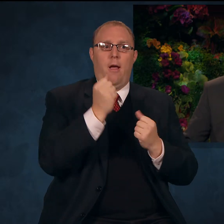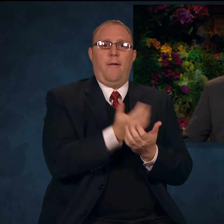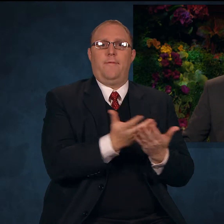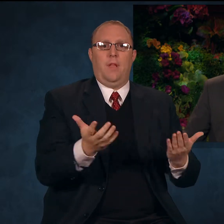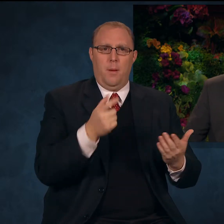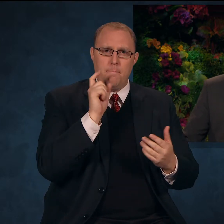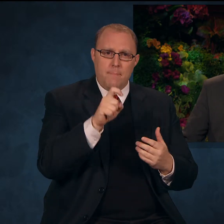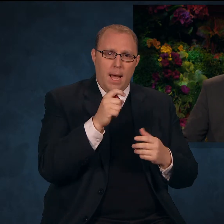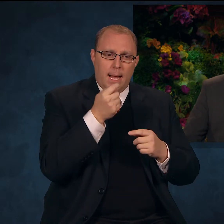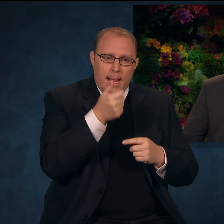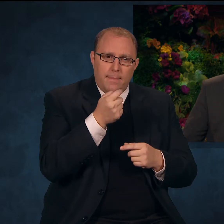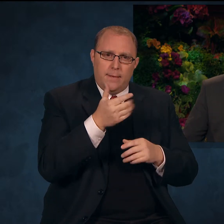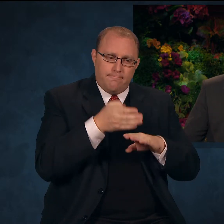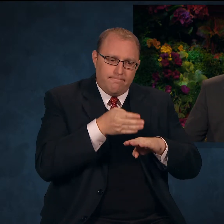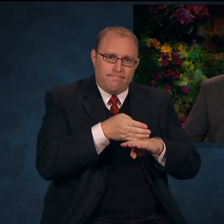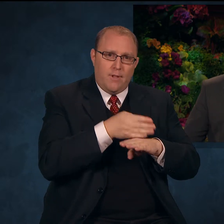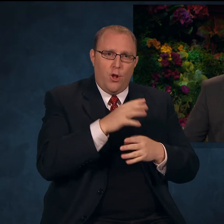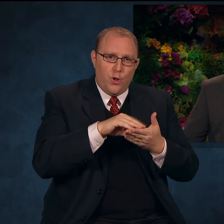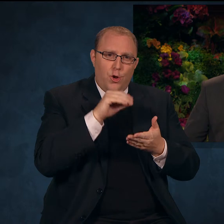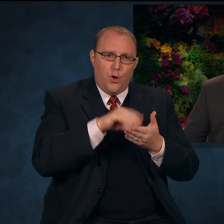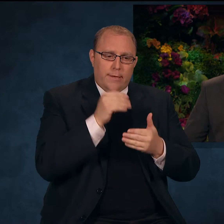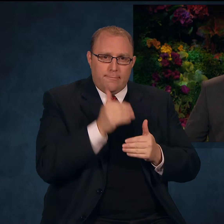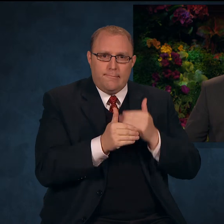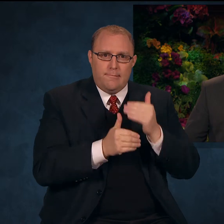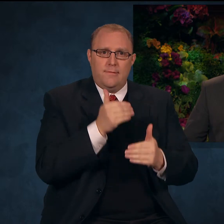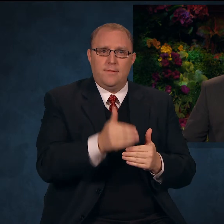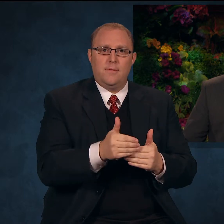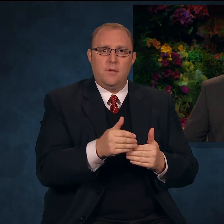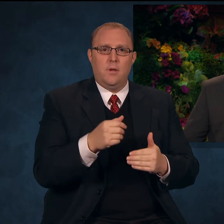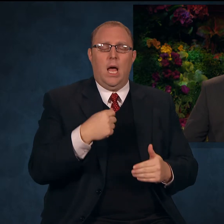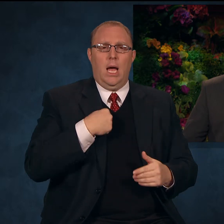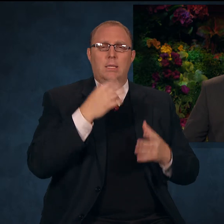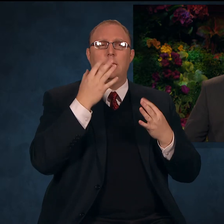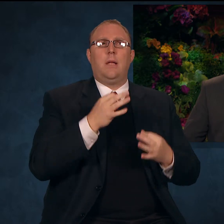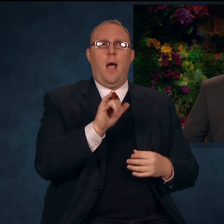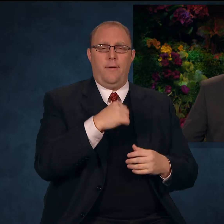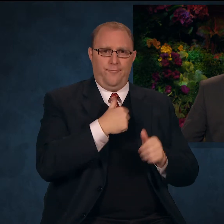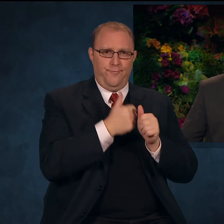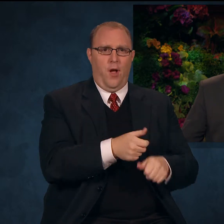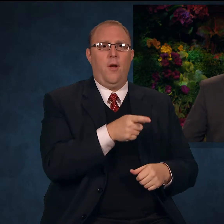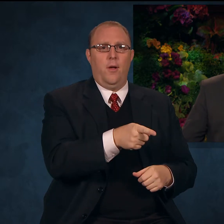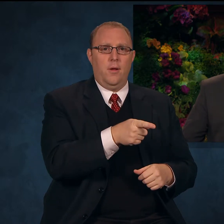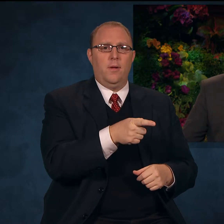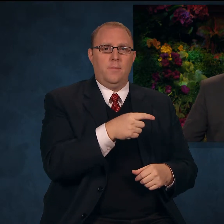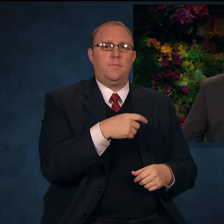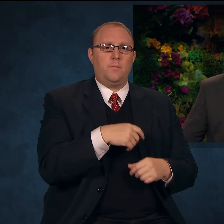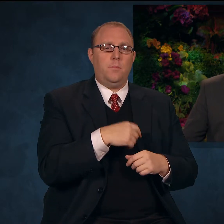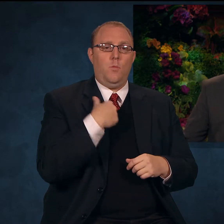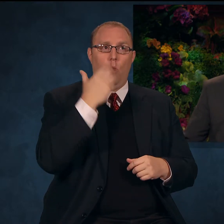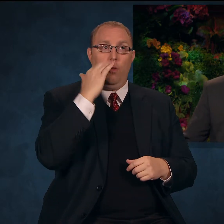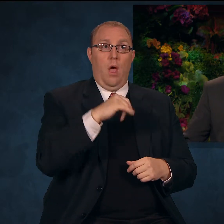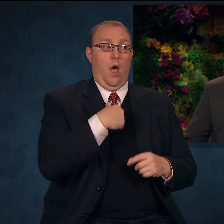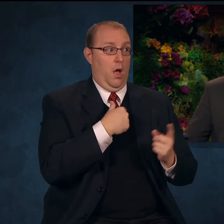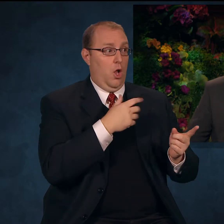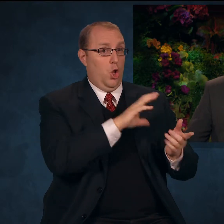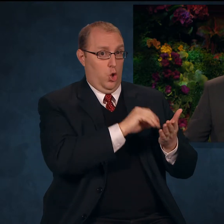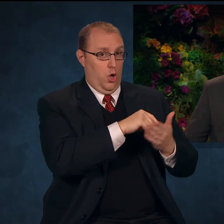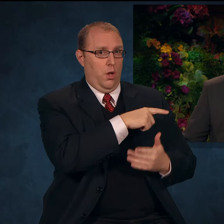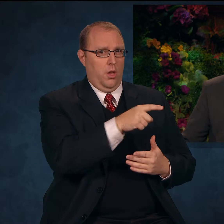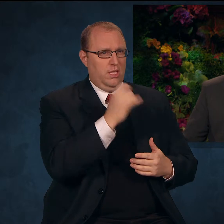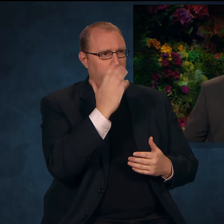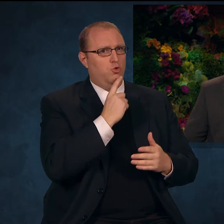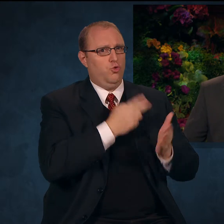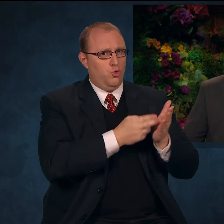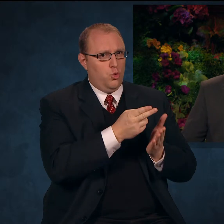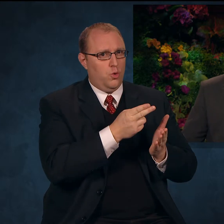grace and in the knowledge of the truth. I chose not to forsake what I knew to be true by following an unknown